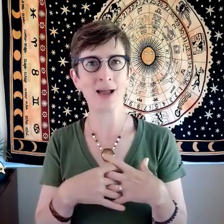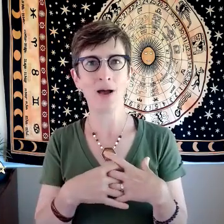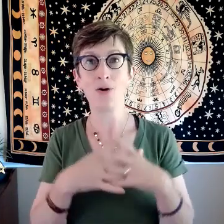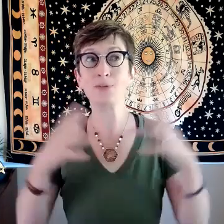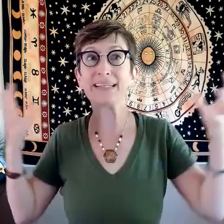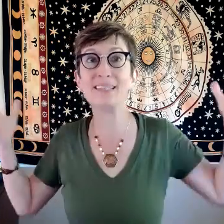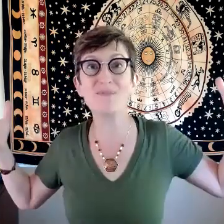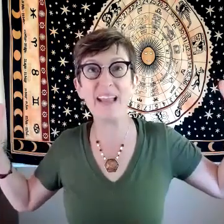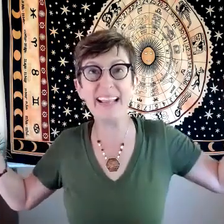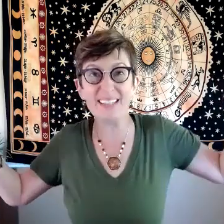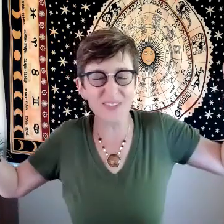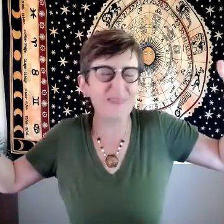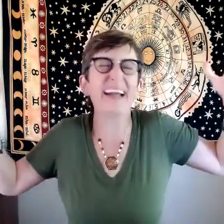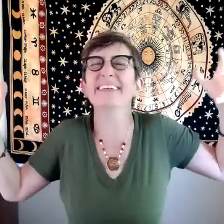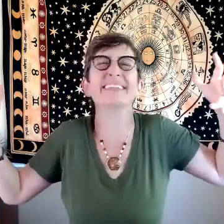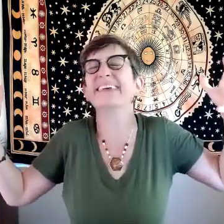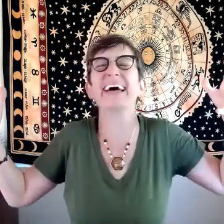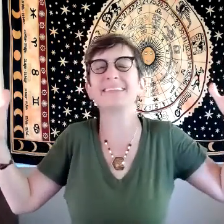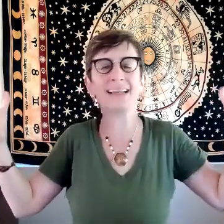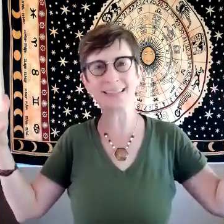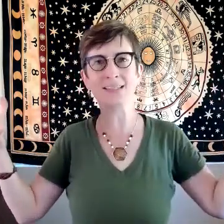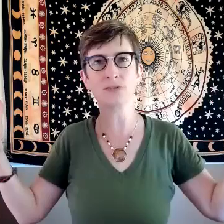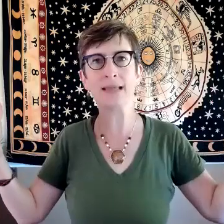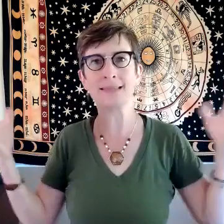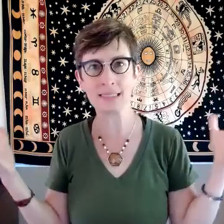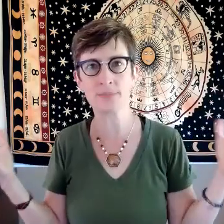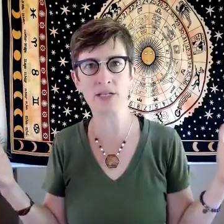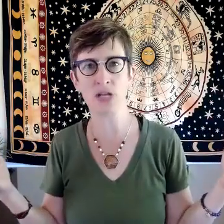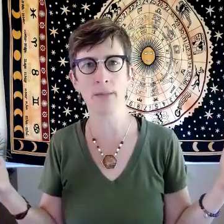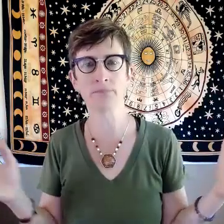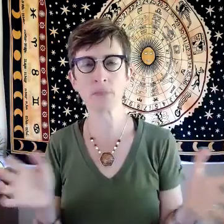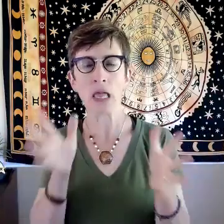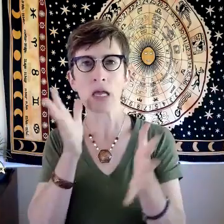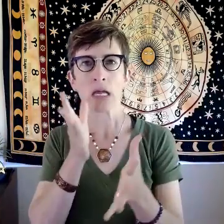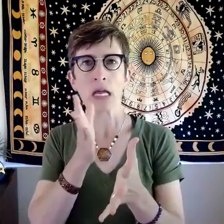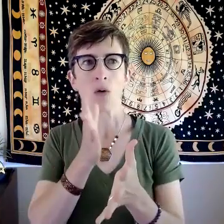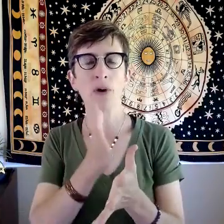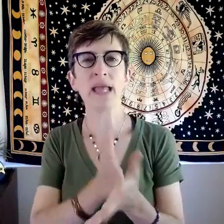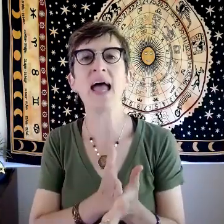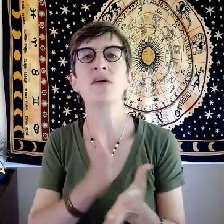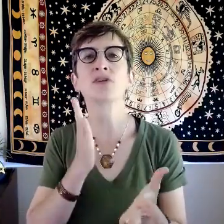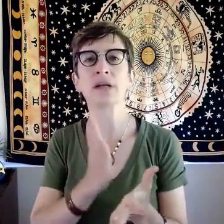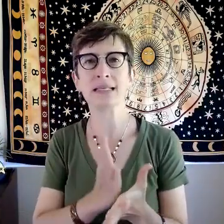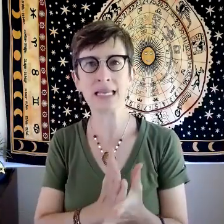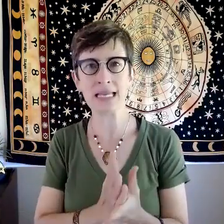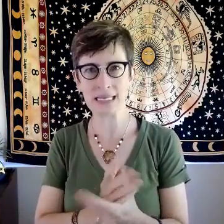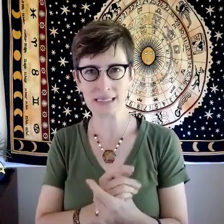holding space for parents of adolescents right this is my jam whatever it is